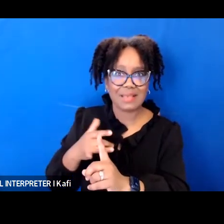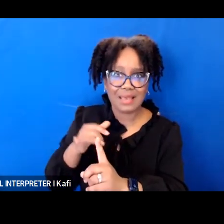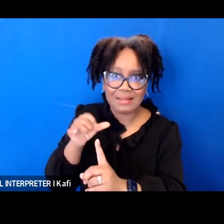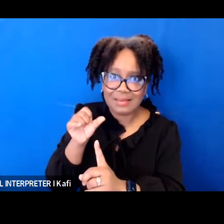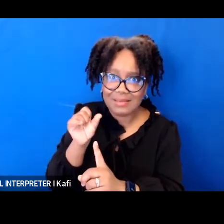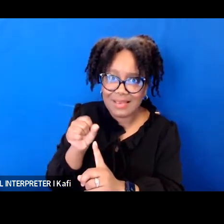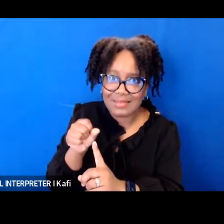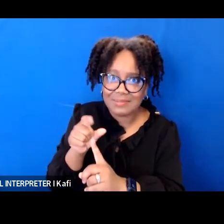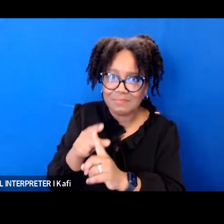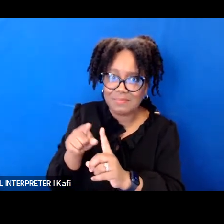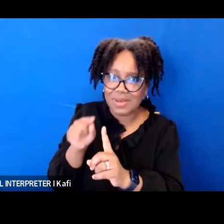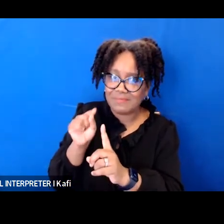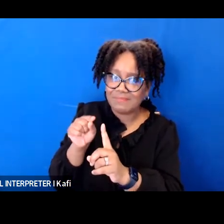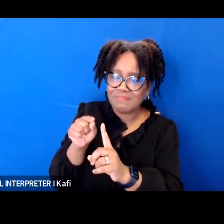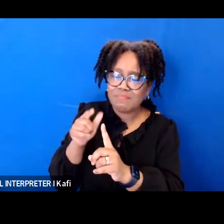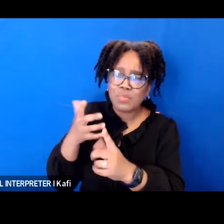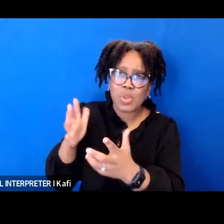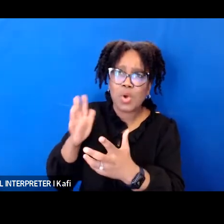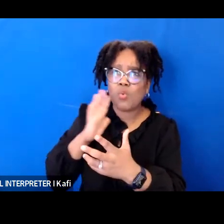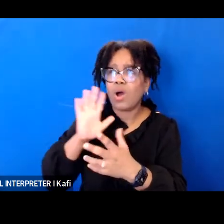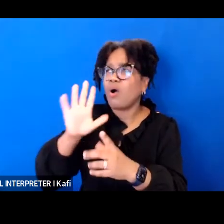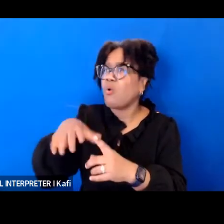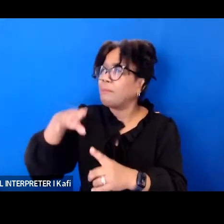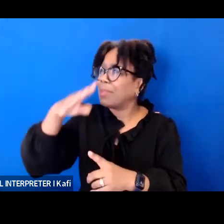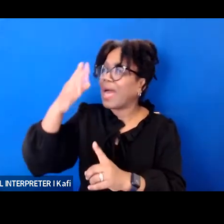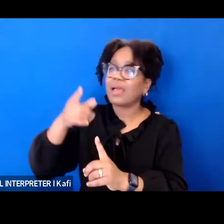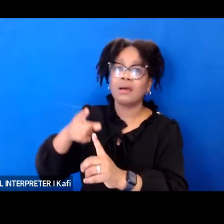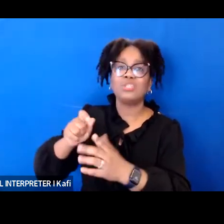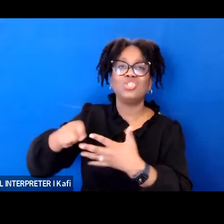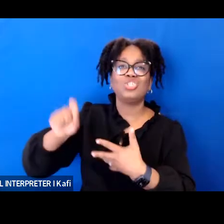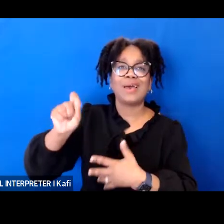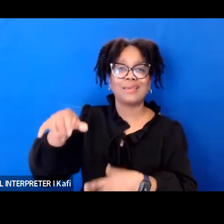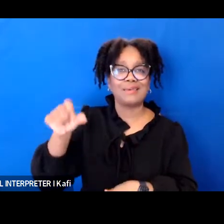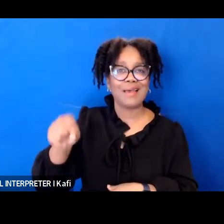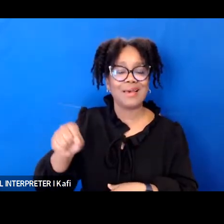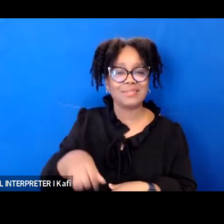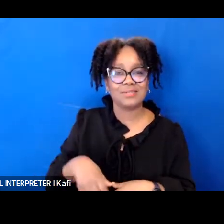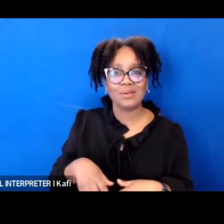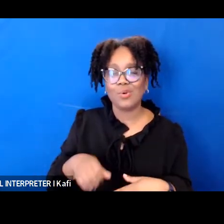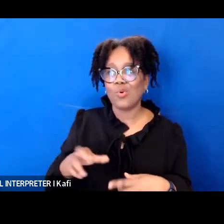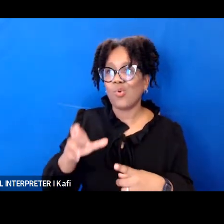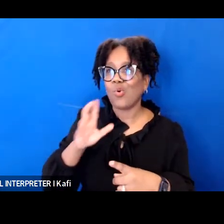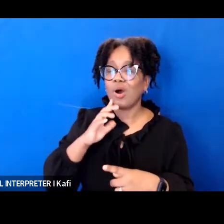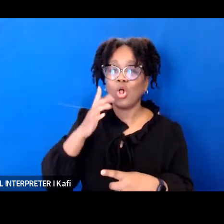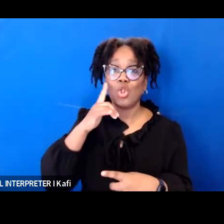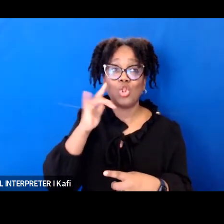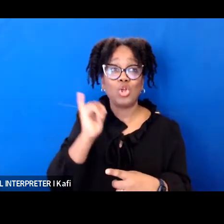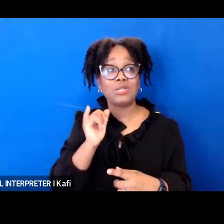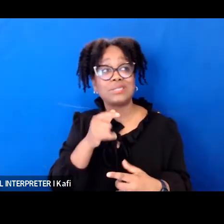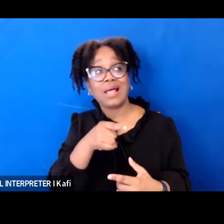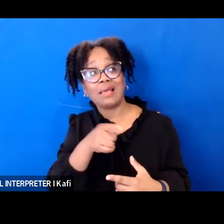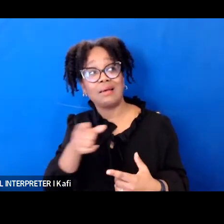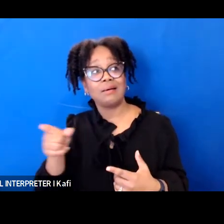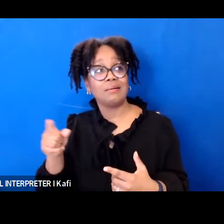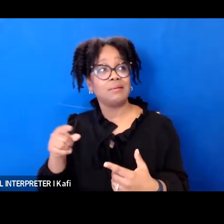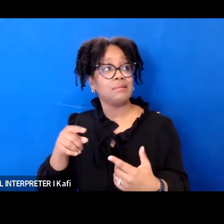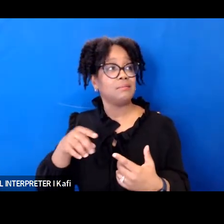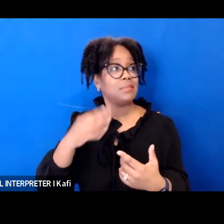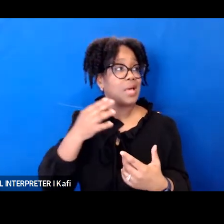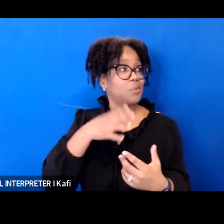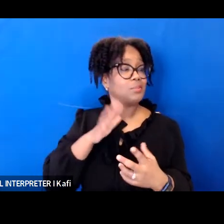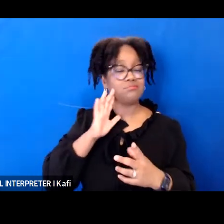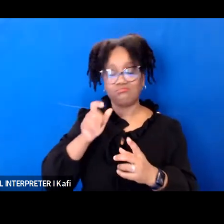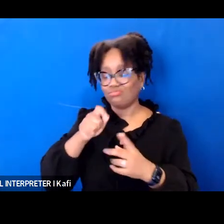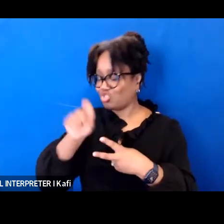want superficial representation superficial cosmetic diversity we want meaningful